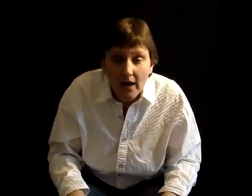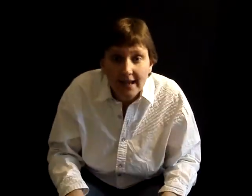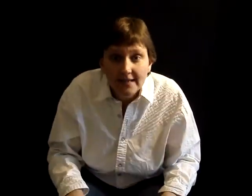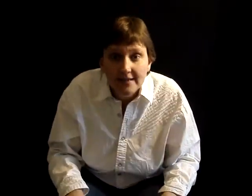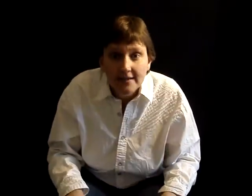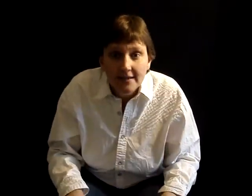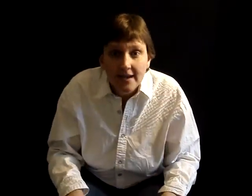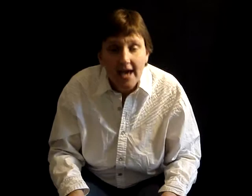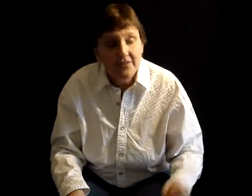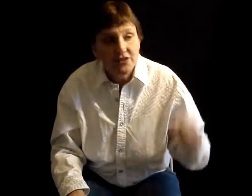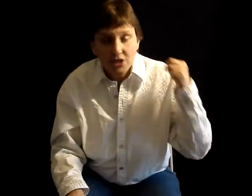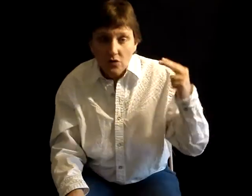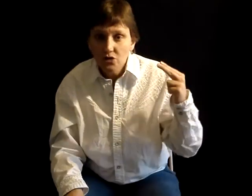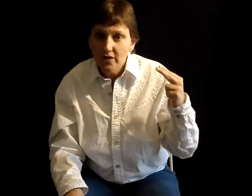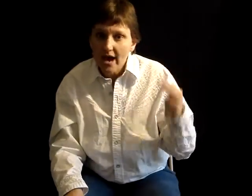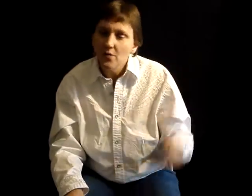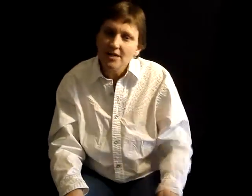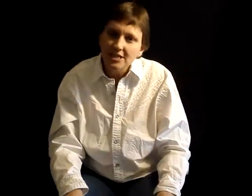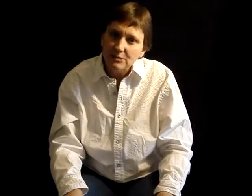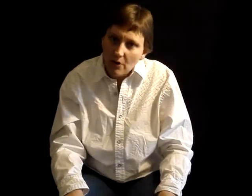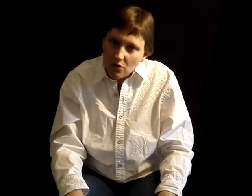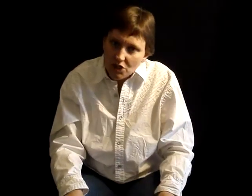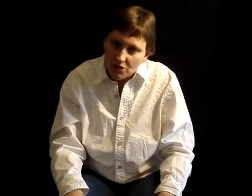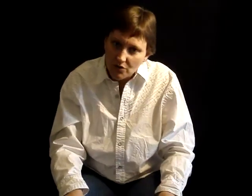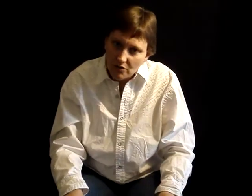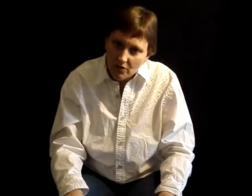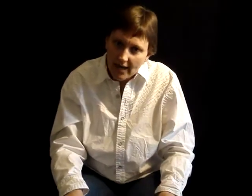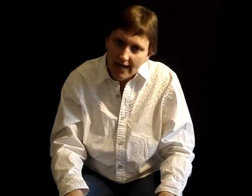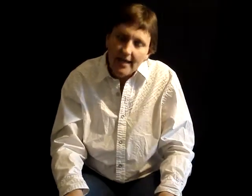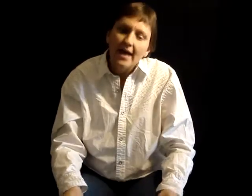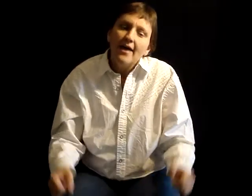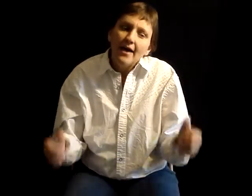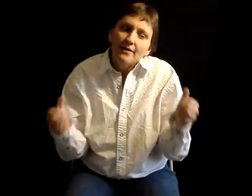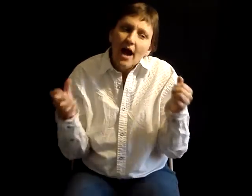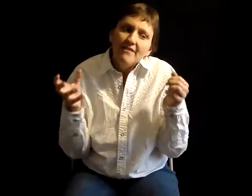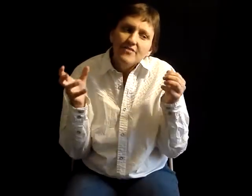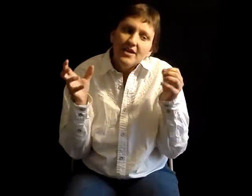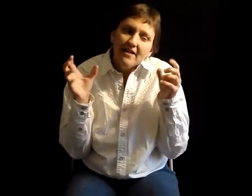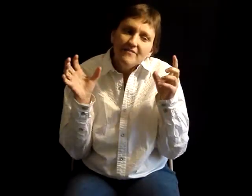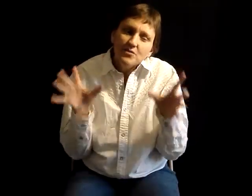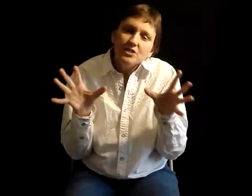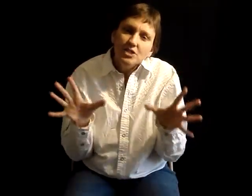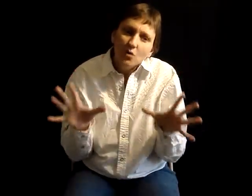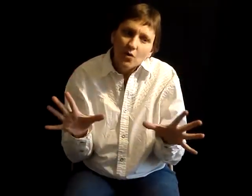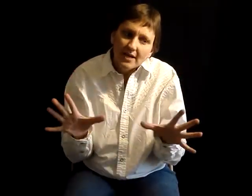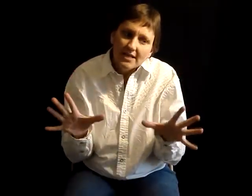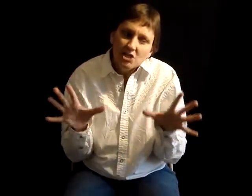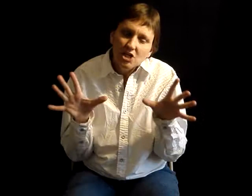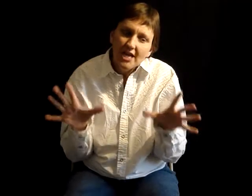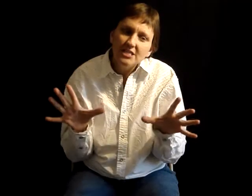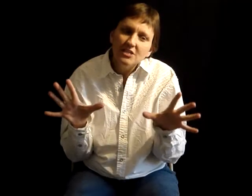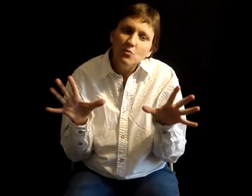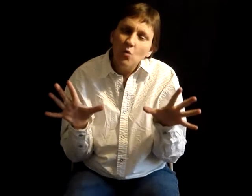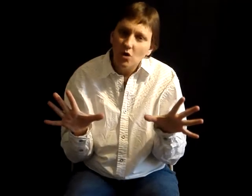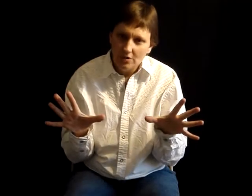right? And if you don't do that, we're going to expose you, okay? The I View It story is changing the world